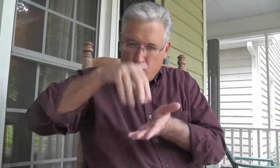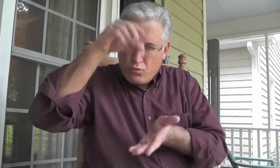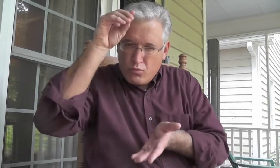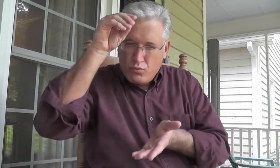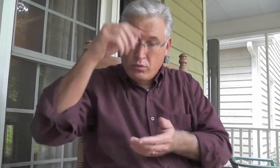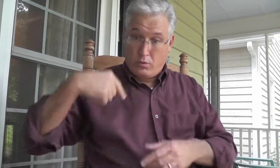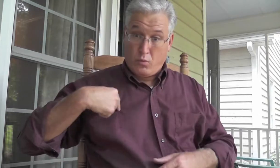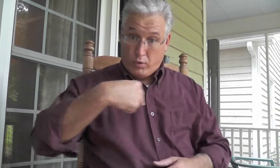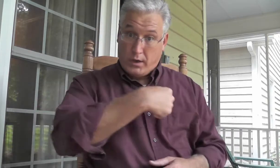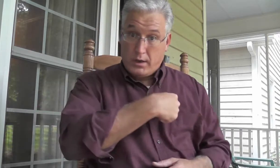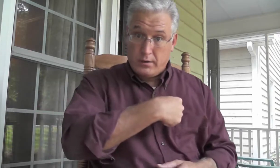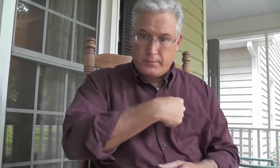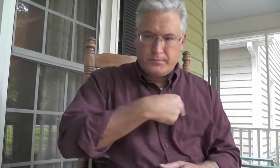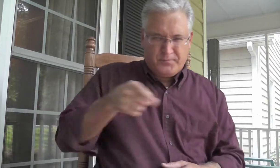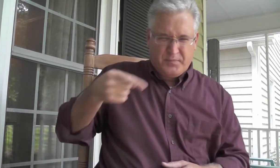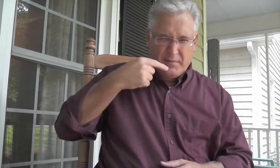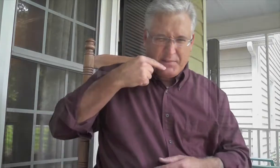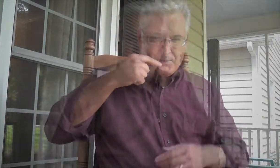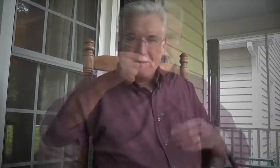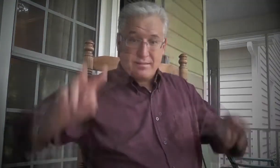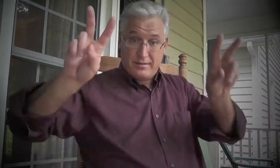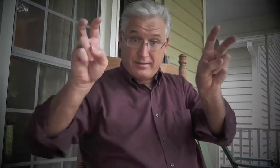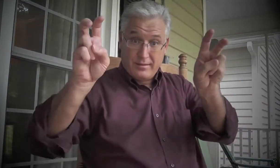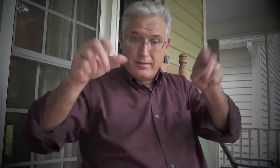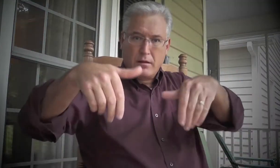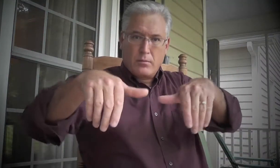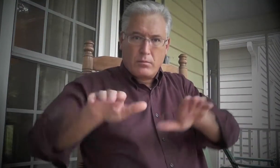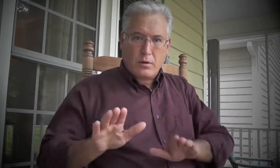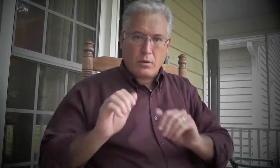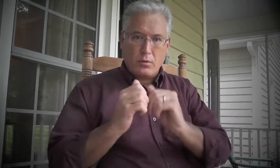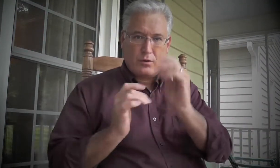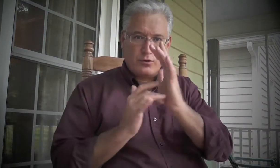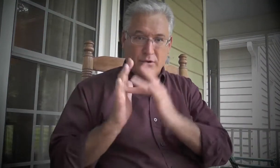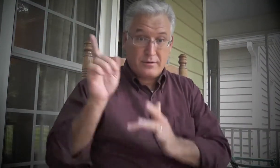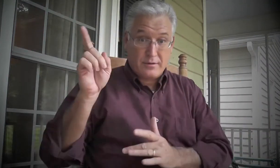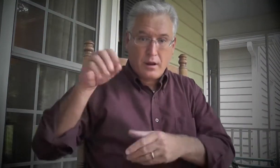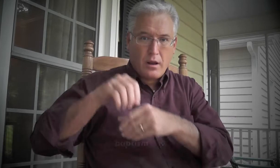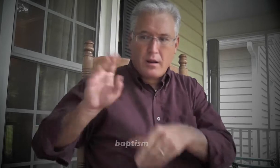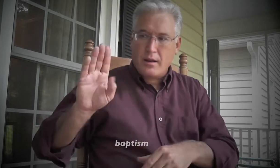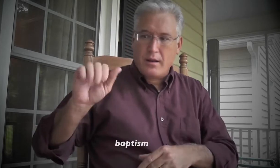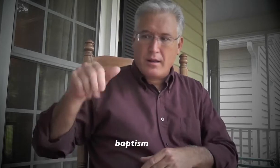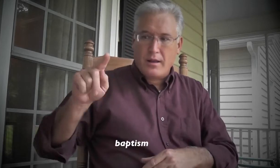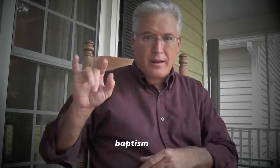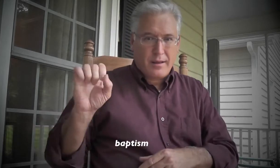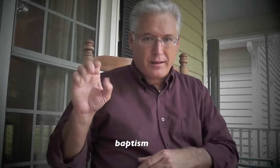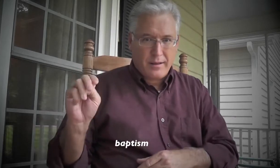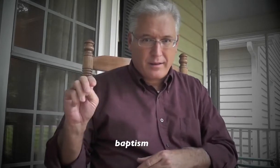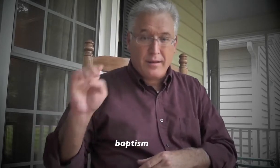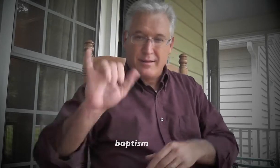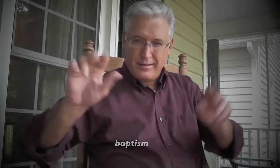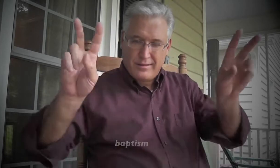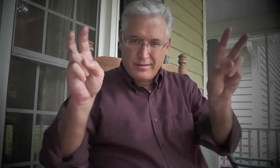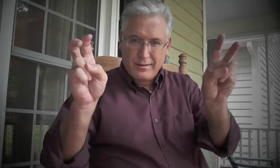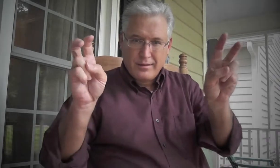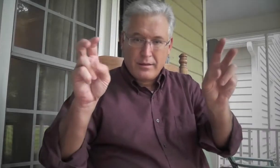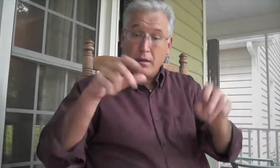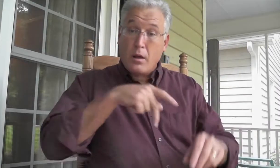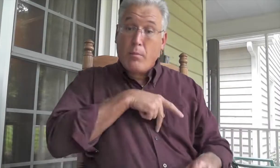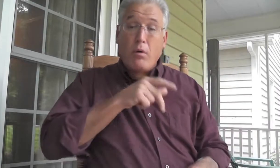we're going to learn that we have been buried with Jesus in His baptism.